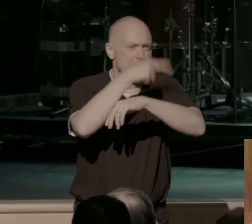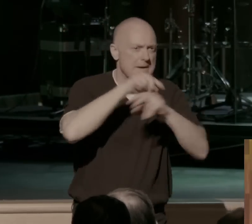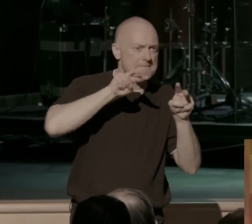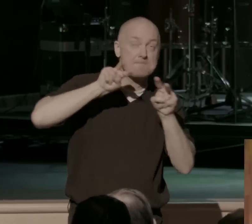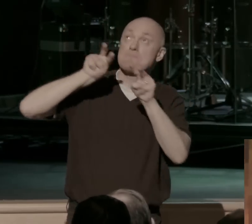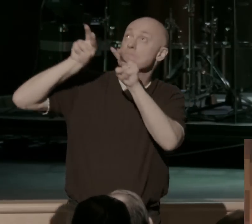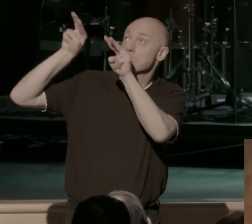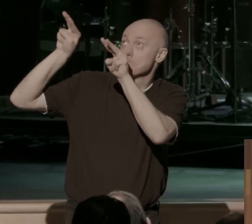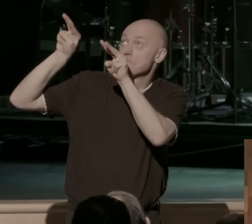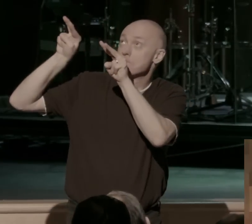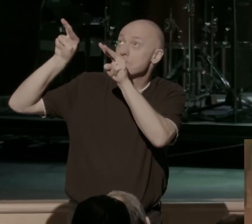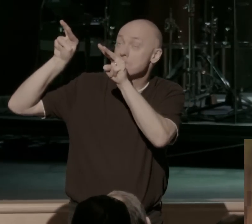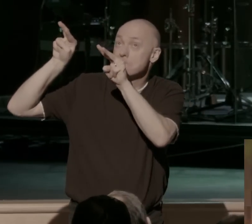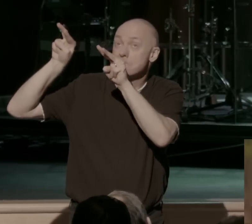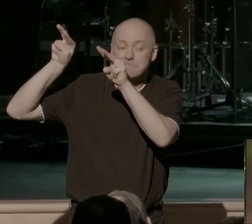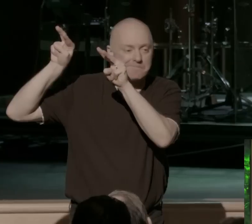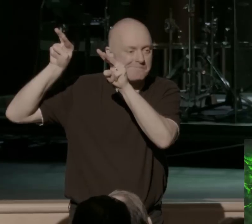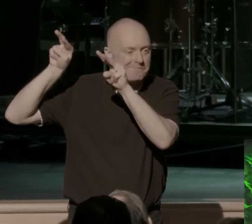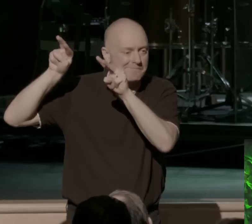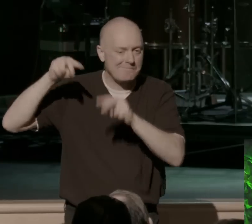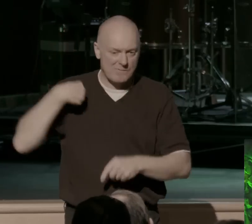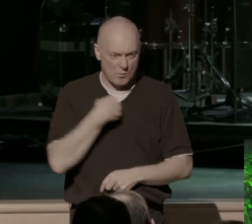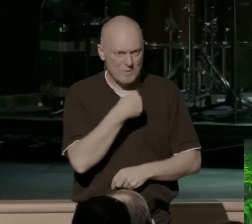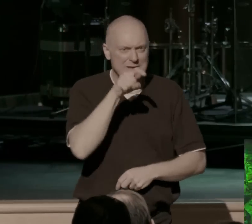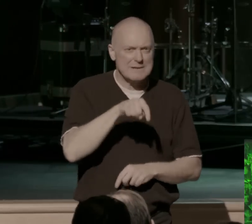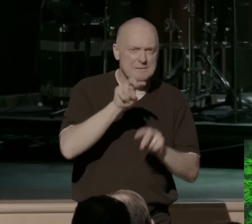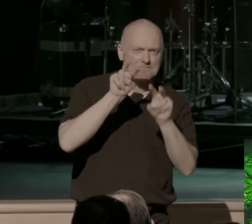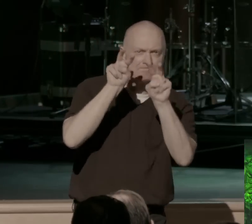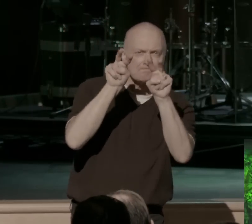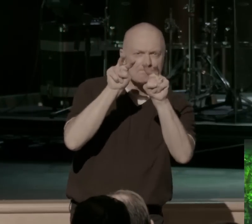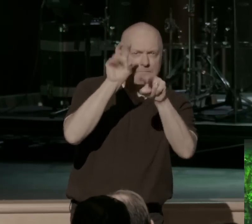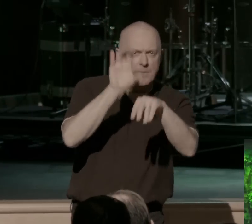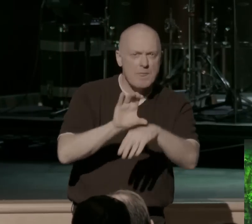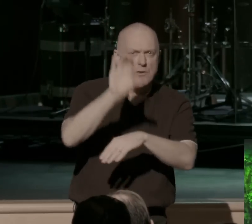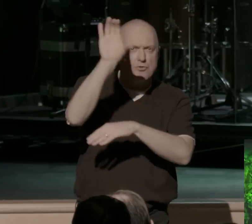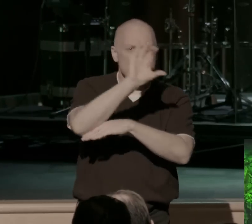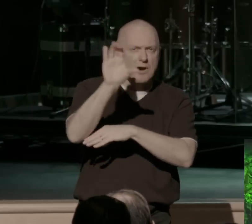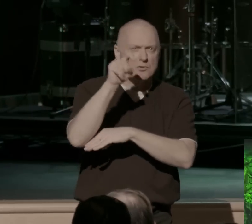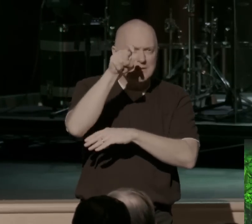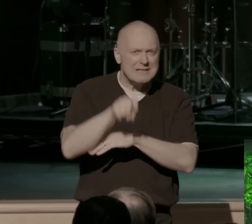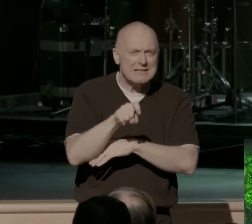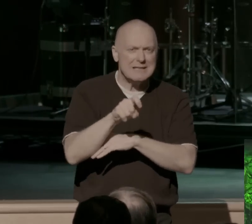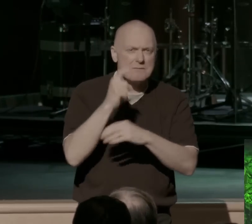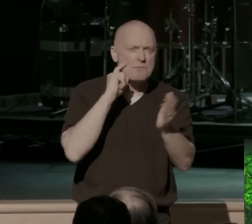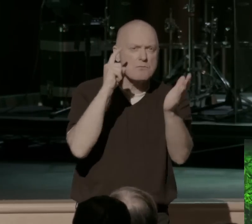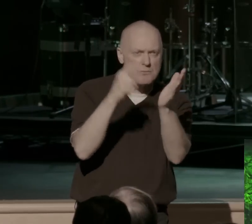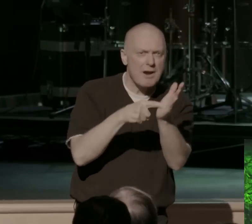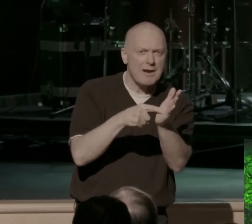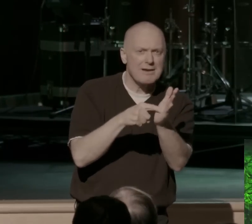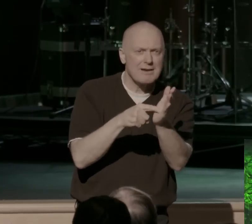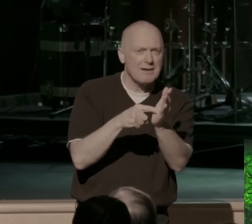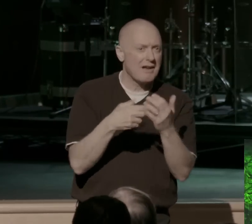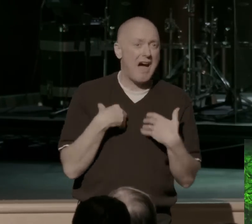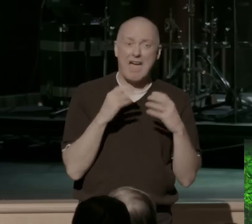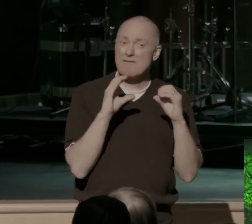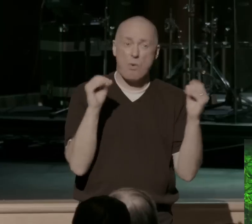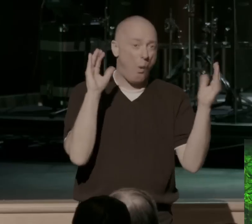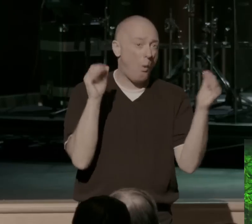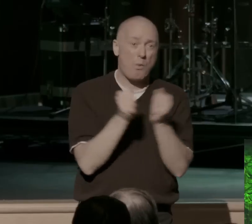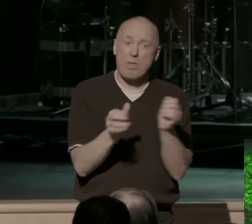But you need to come to the cross. You need to come to that place where you recognize that it is hopeless without Christ. You're not